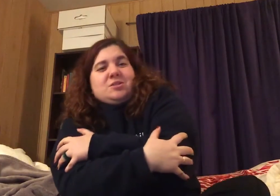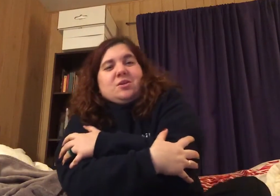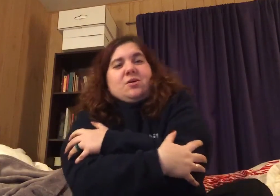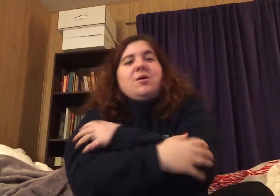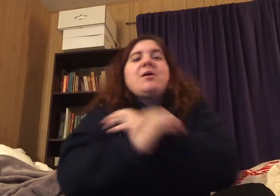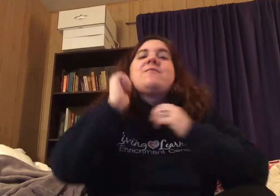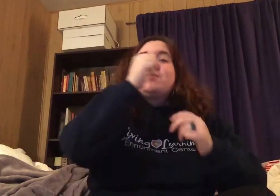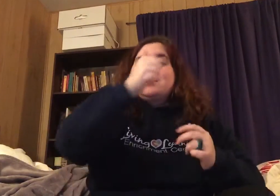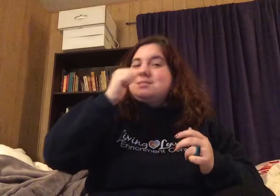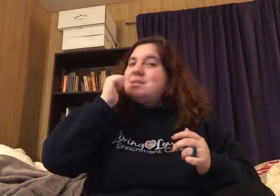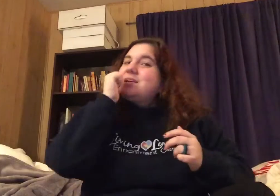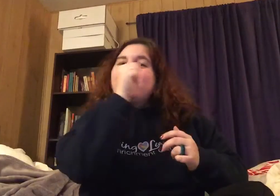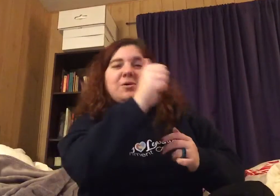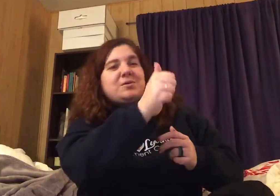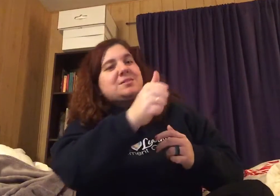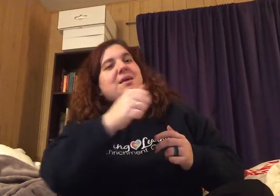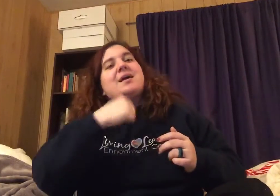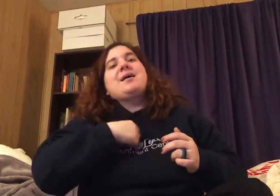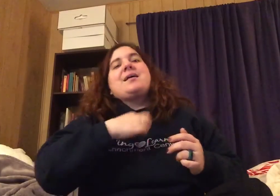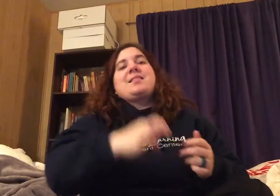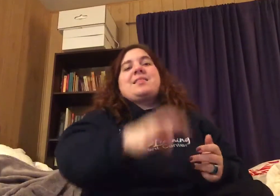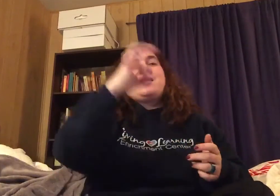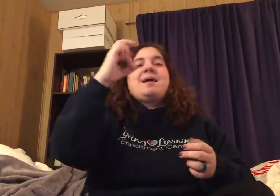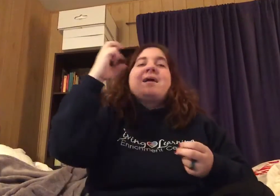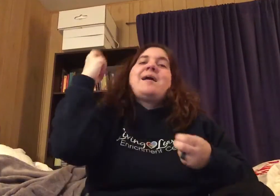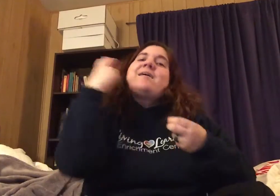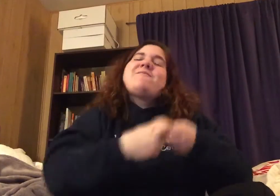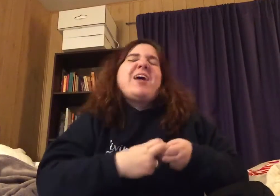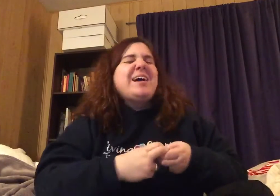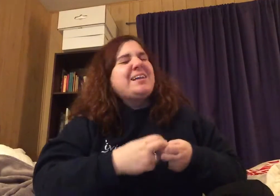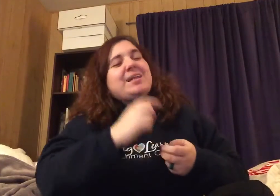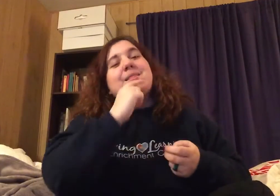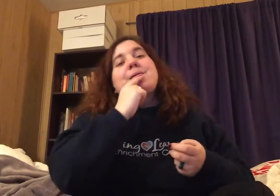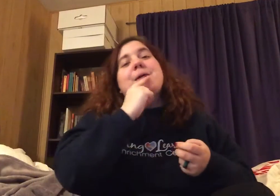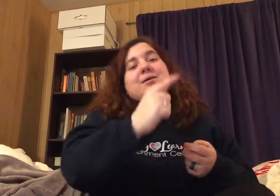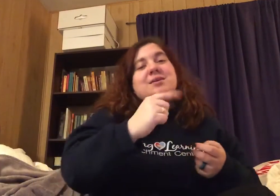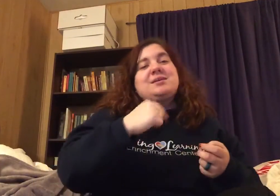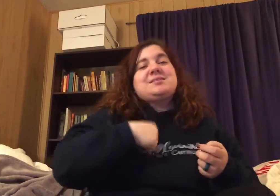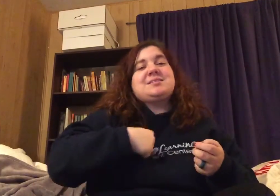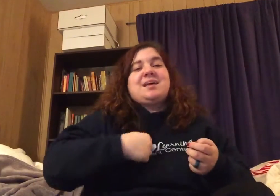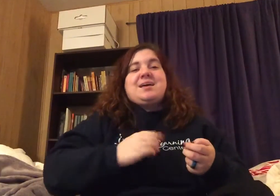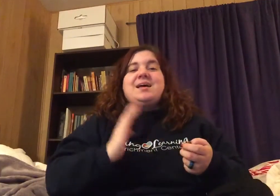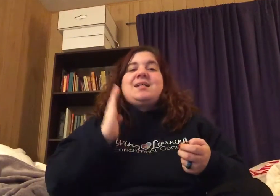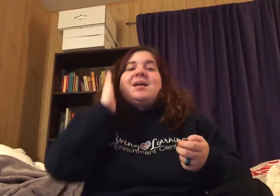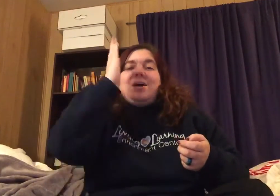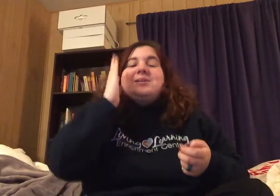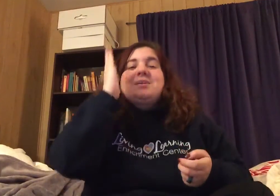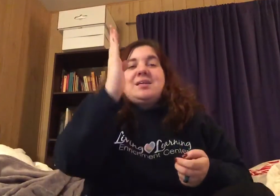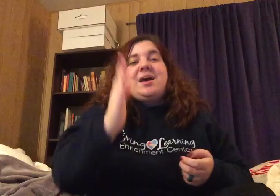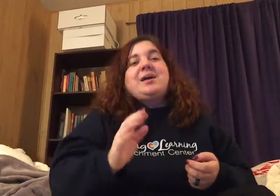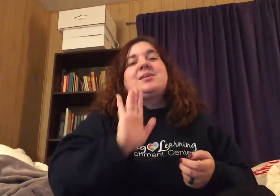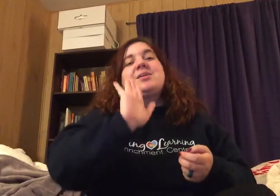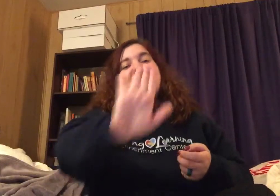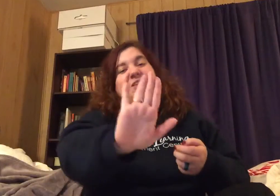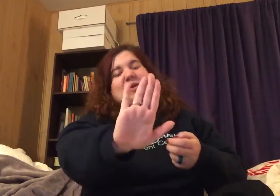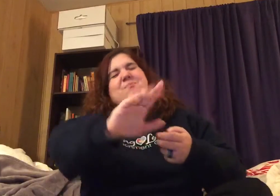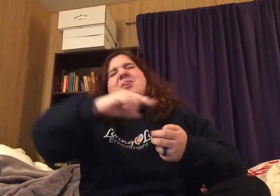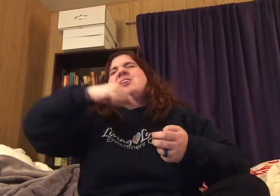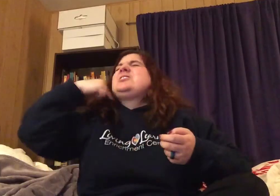I was single day I find it hard to say It's like could be